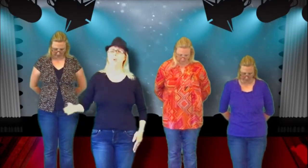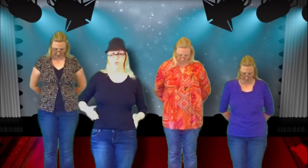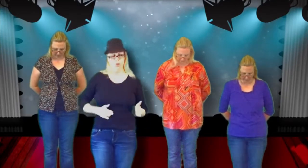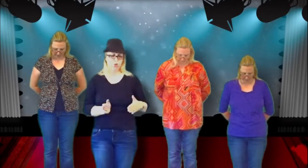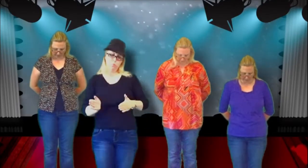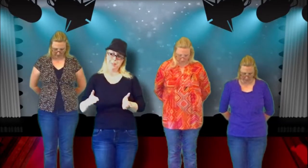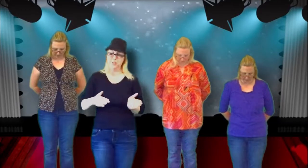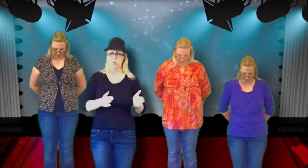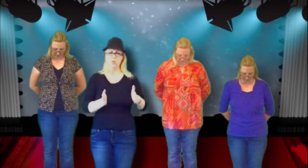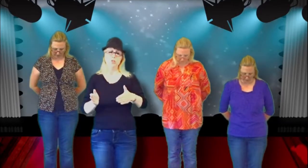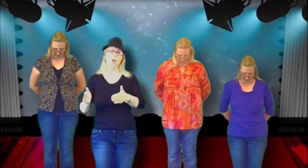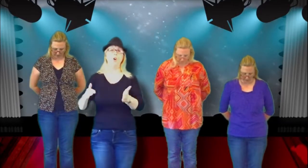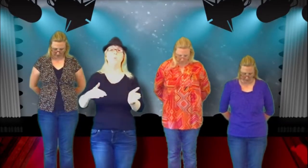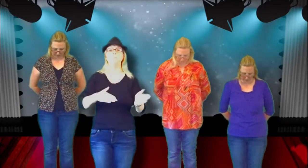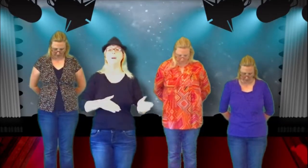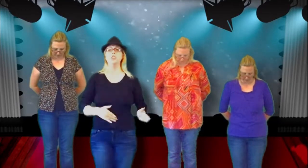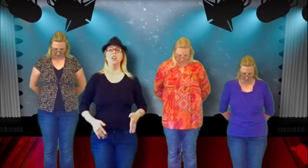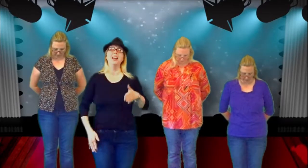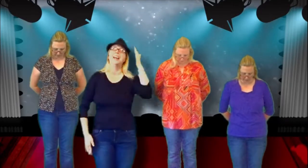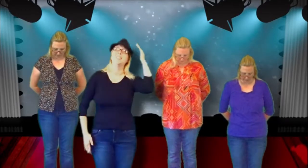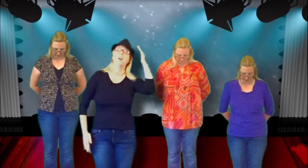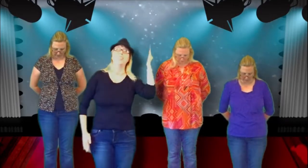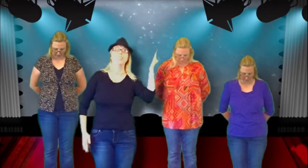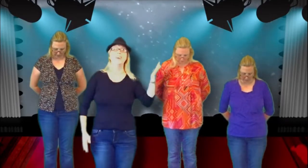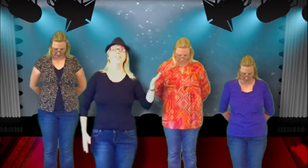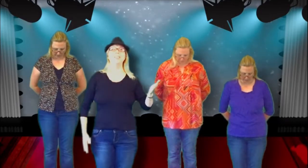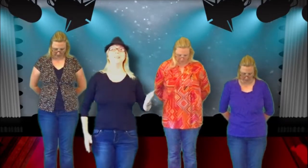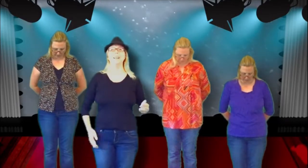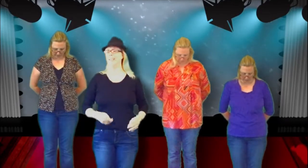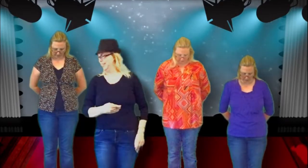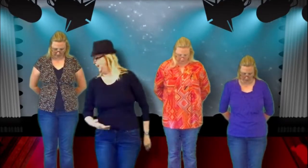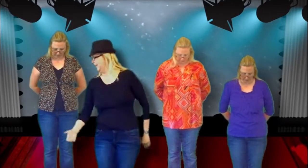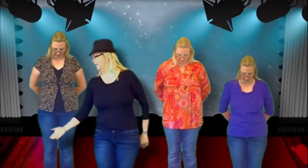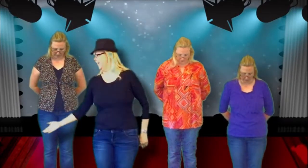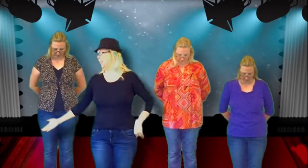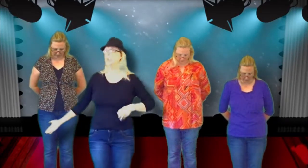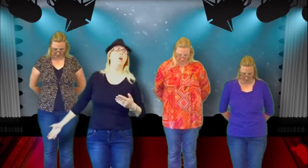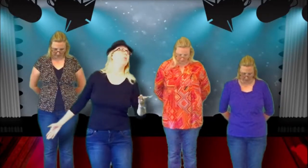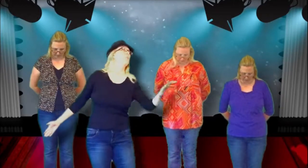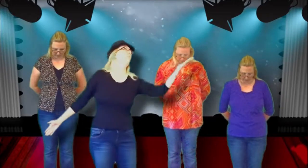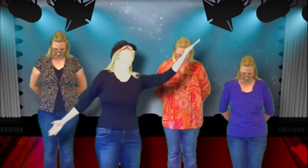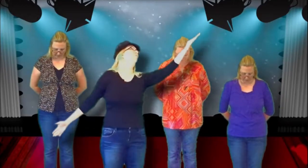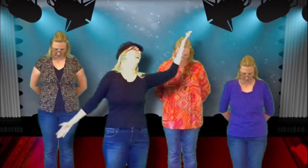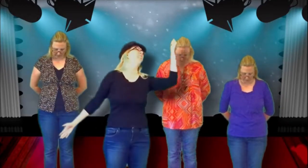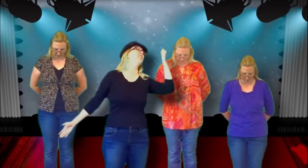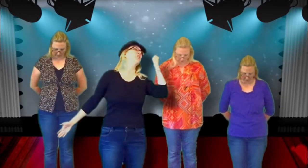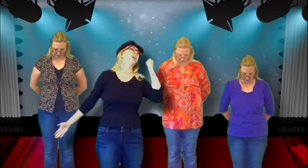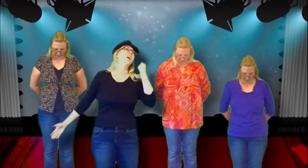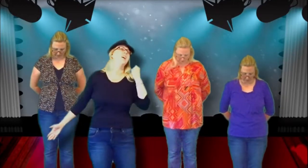you've been through so much It's hard to cause a pain Letting go and reaching out and trust